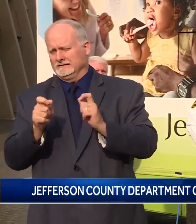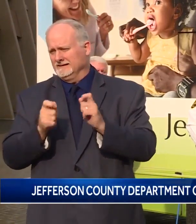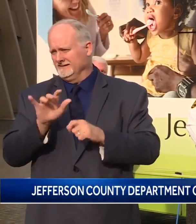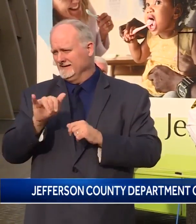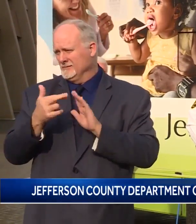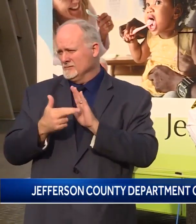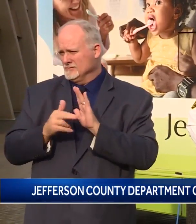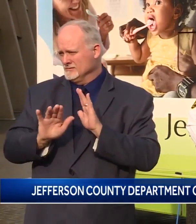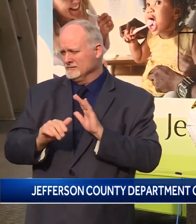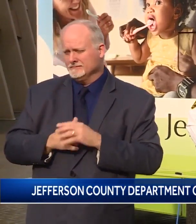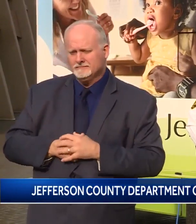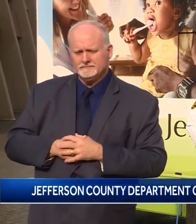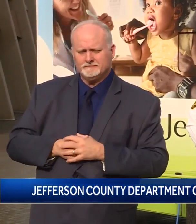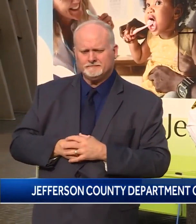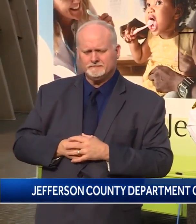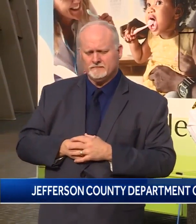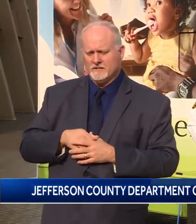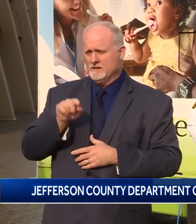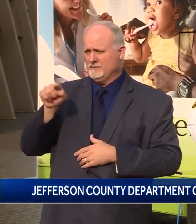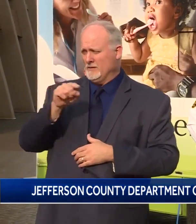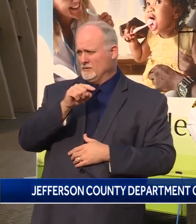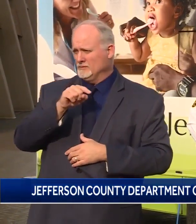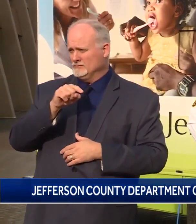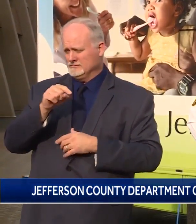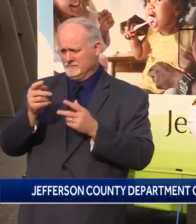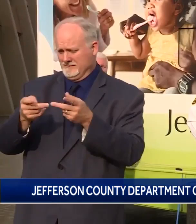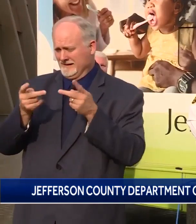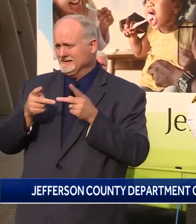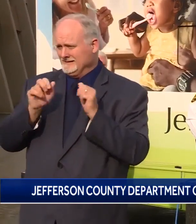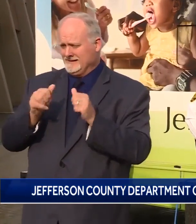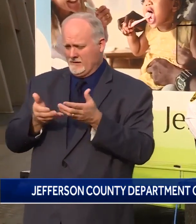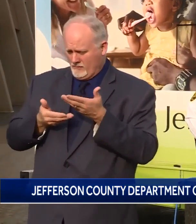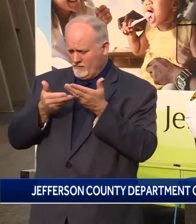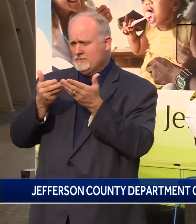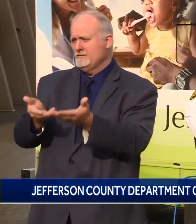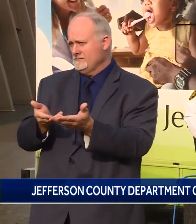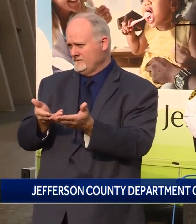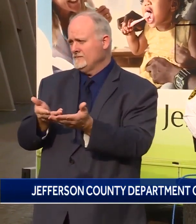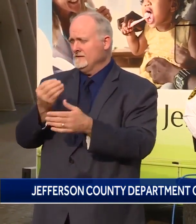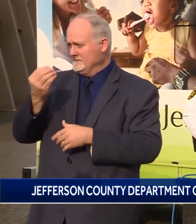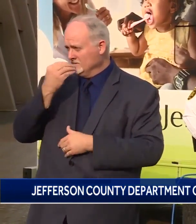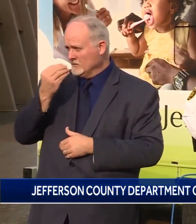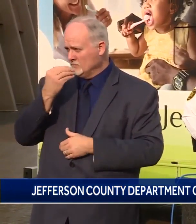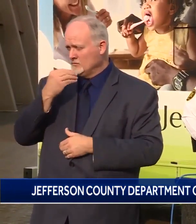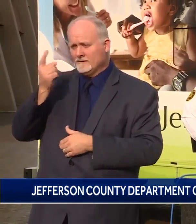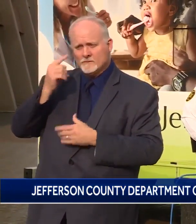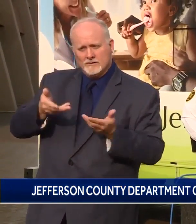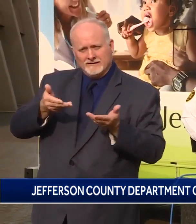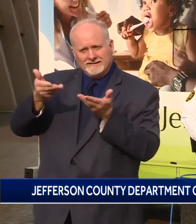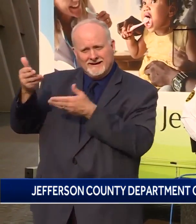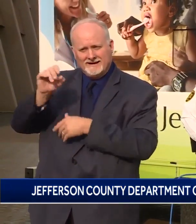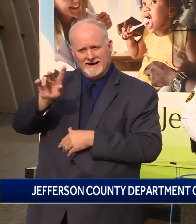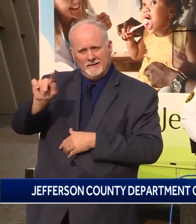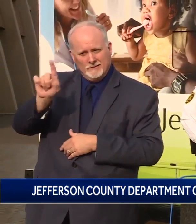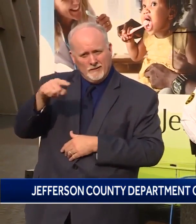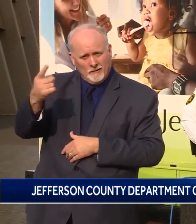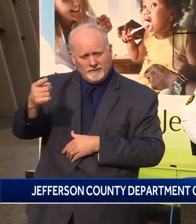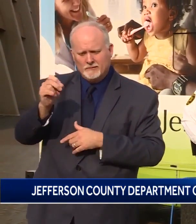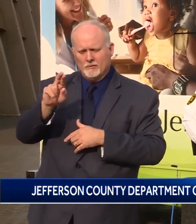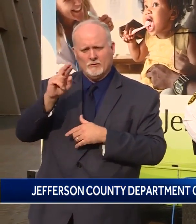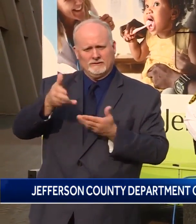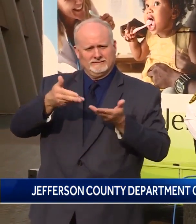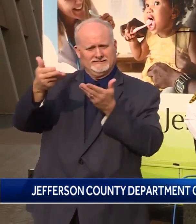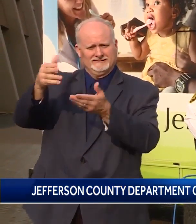Such establishments may continue to offer food for takeout or delivery